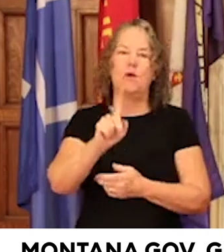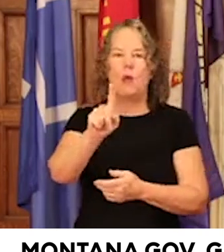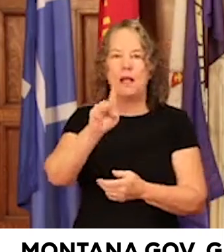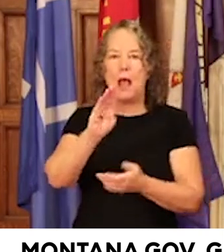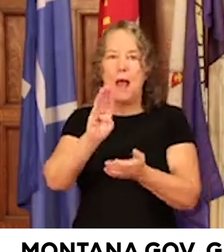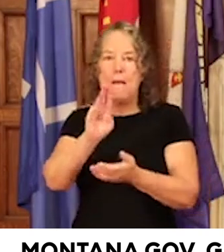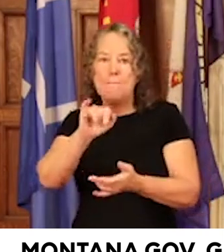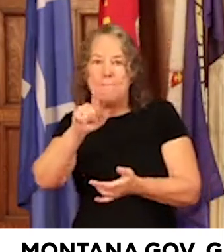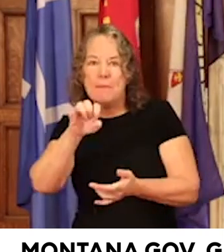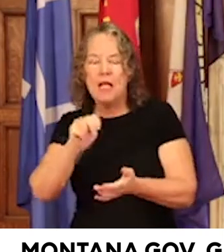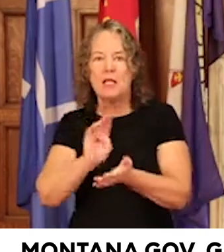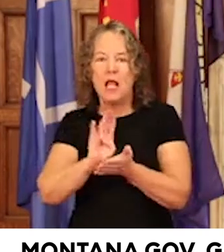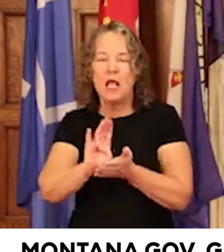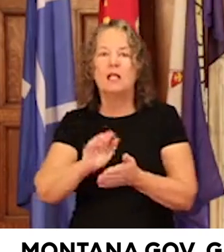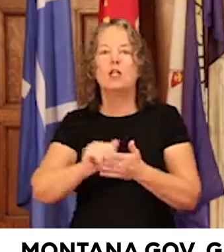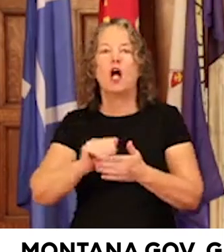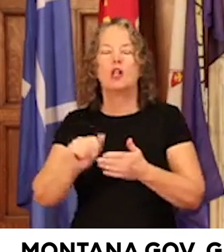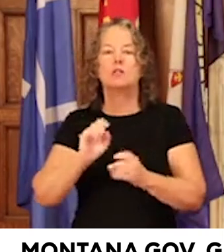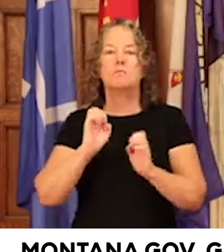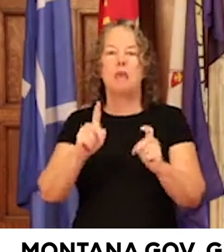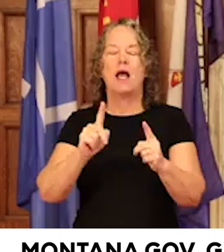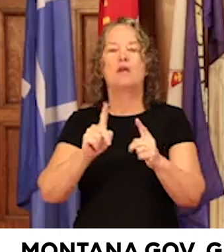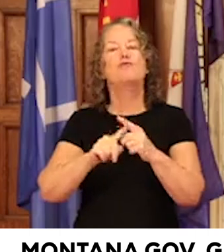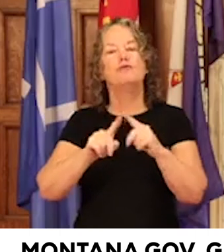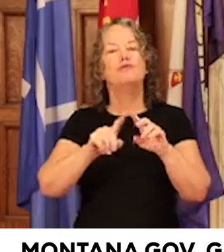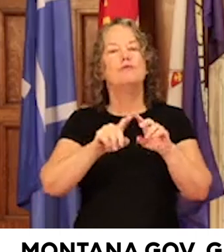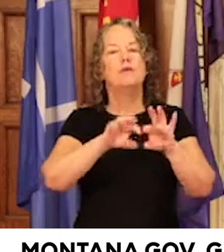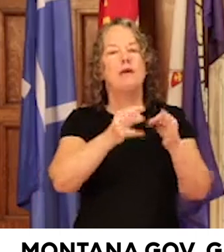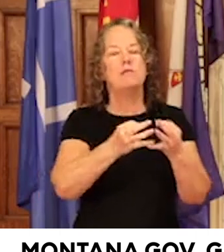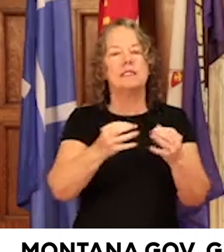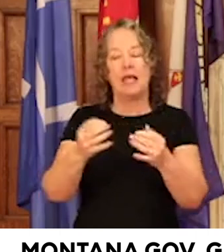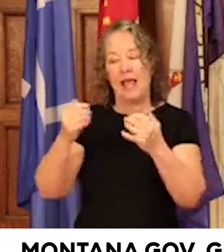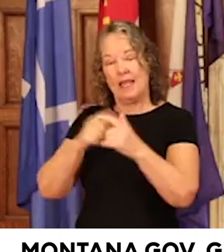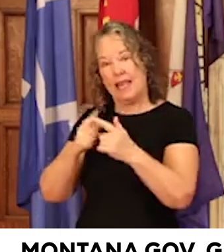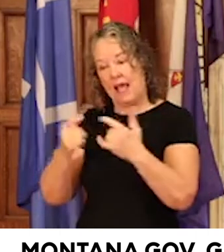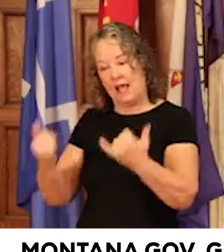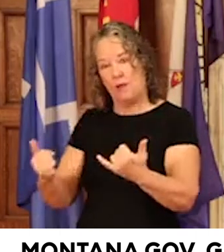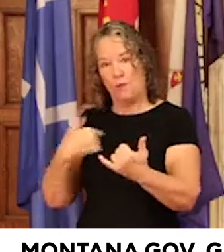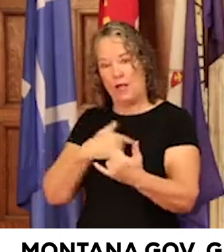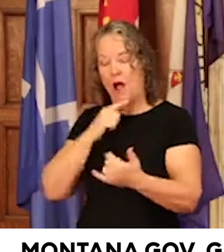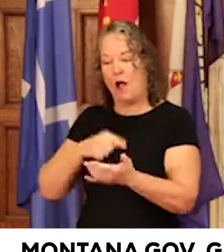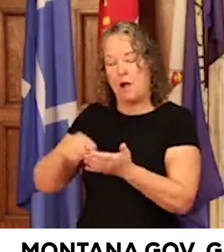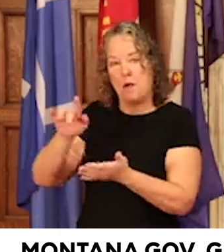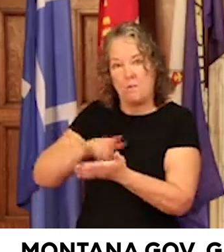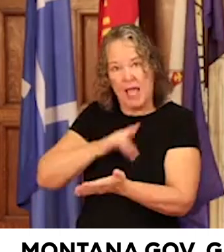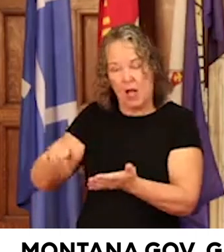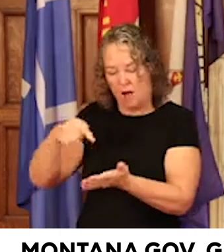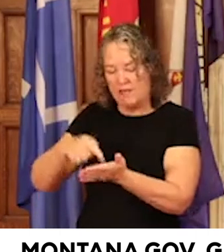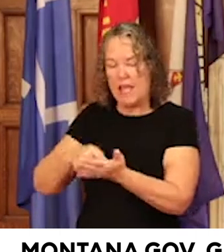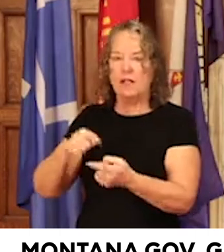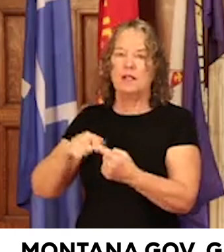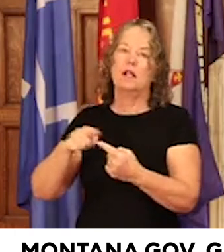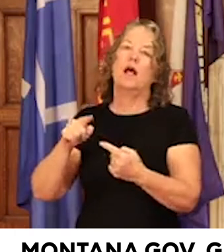we're using our surplus like any Montana family would. We're paying off our debt. We're repairing what needs to be